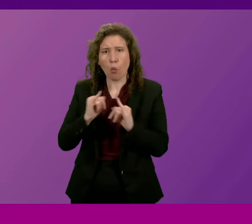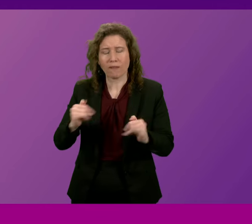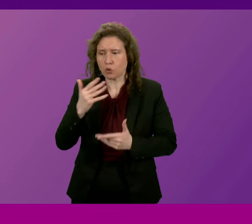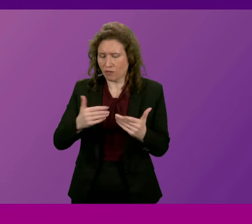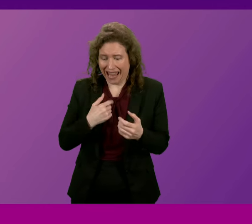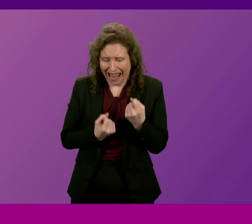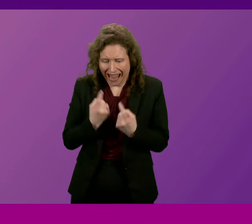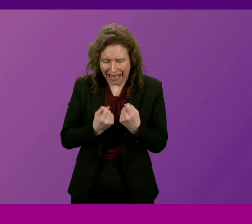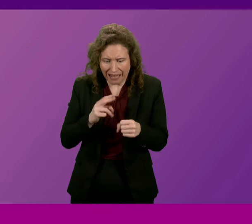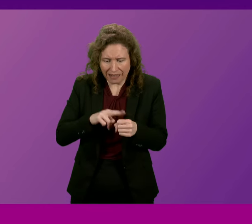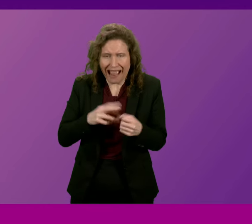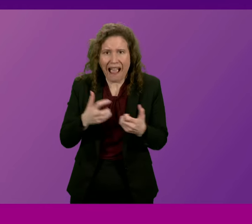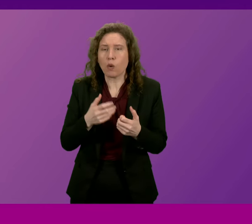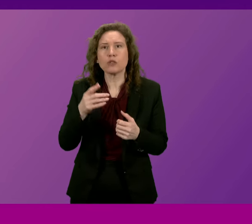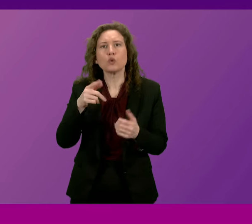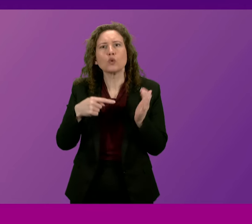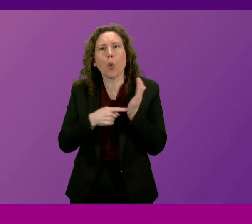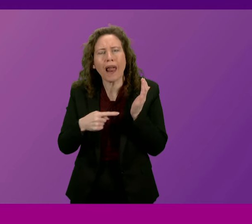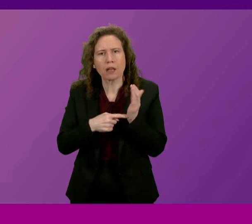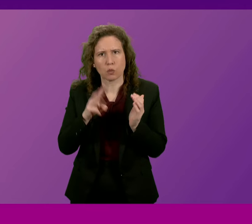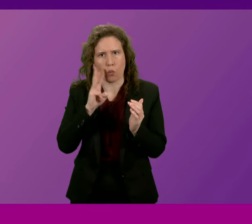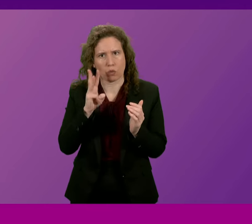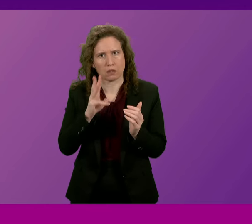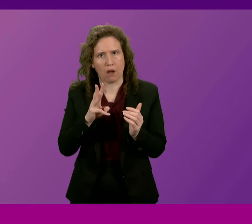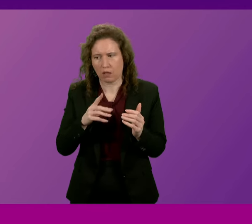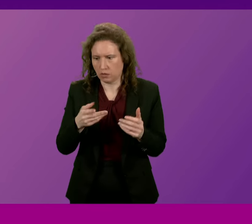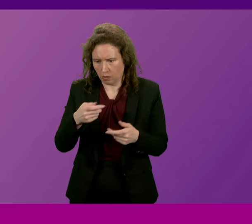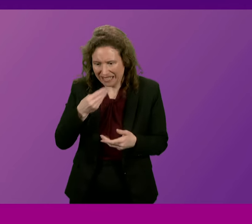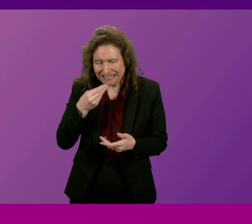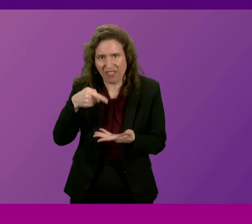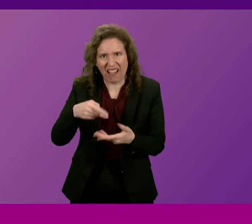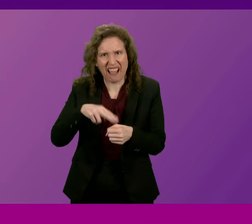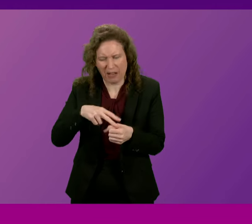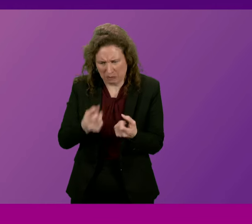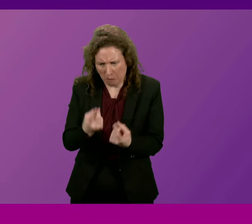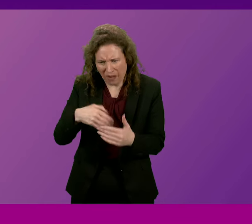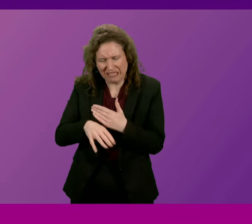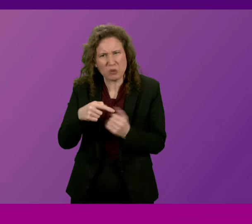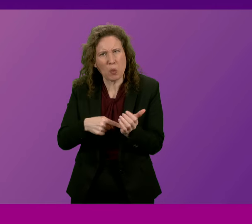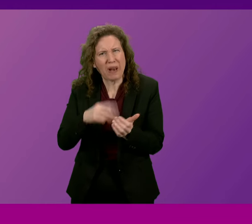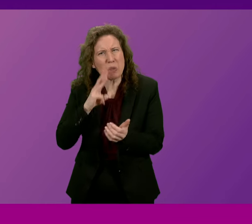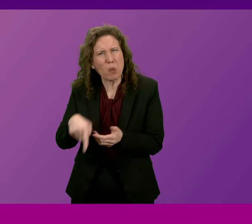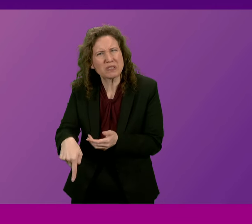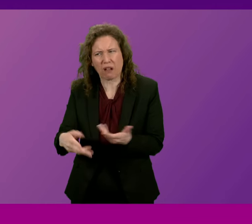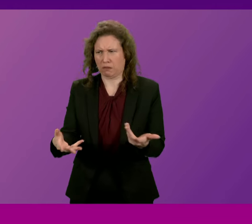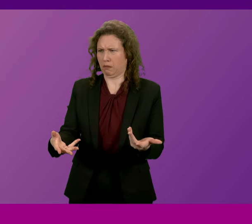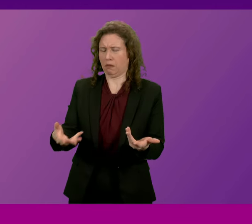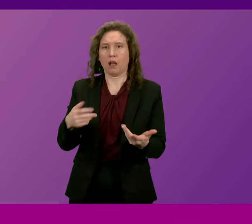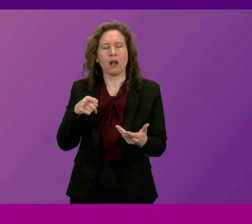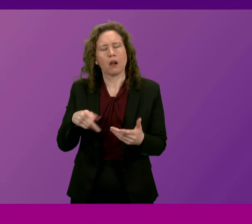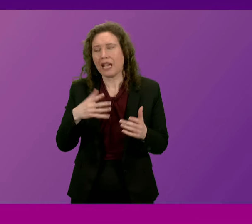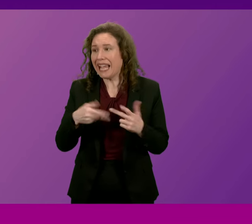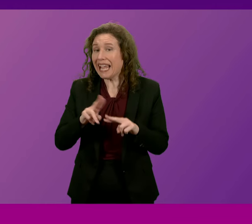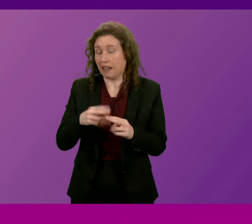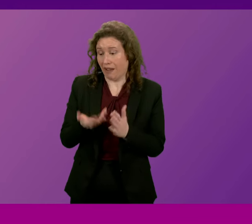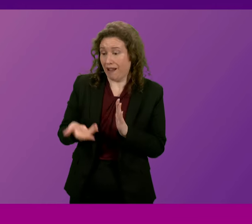boil eggs in toilet water for their dinner. The Finance Secretary promised that the number one priority for the government, if it received